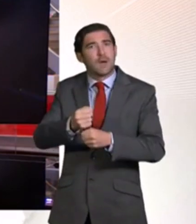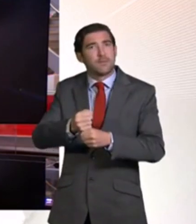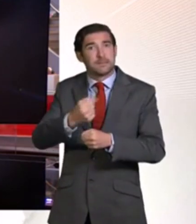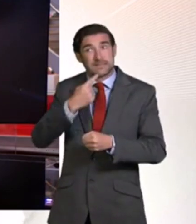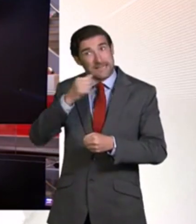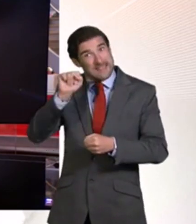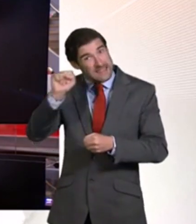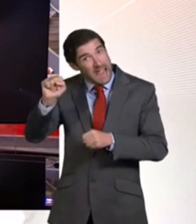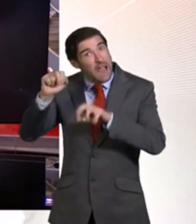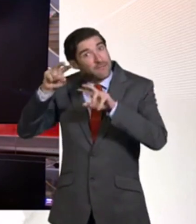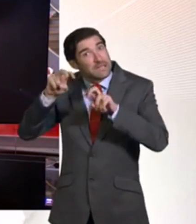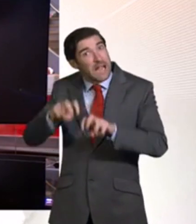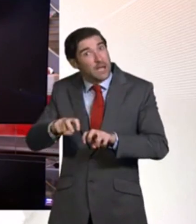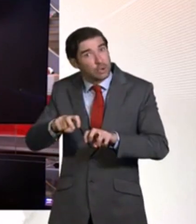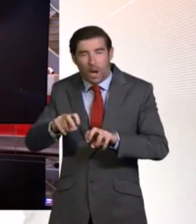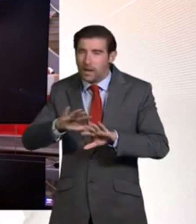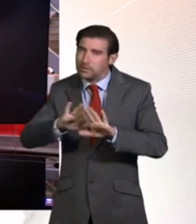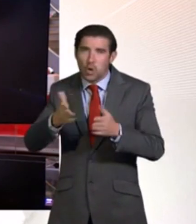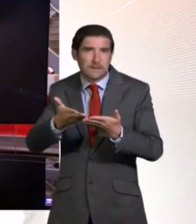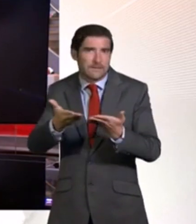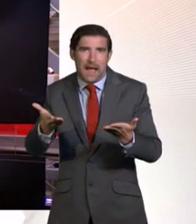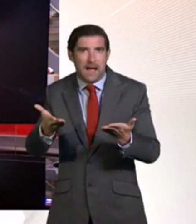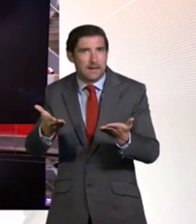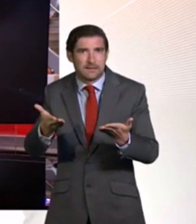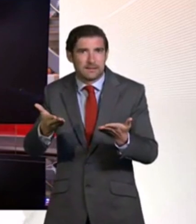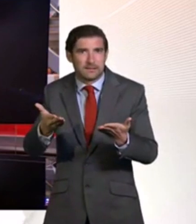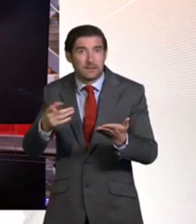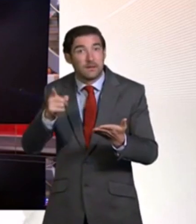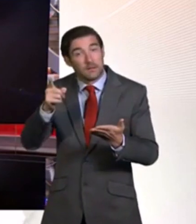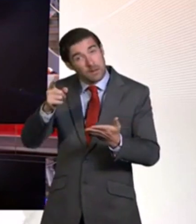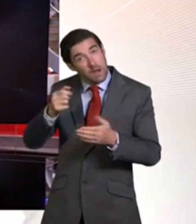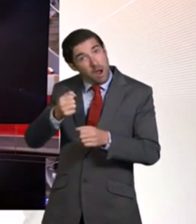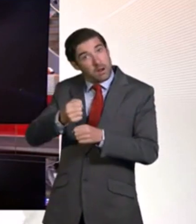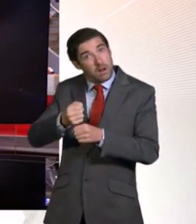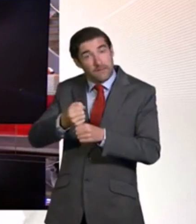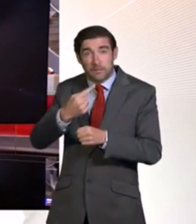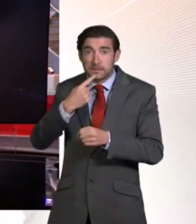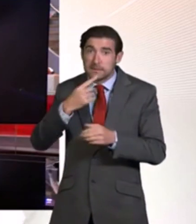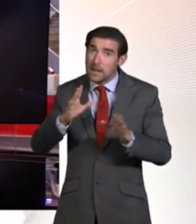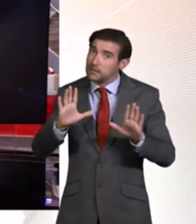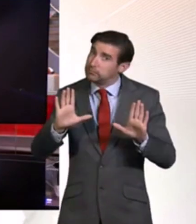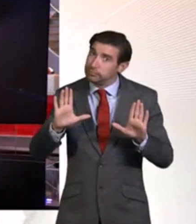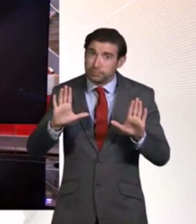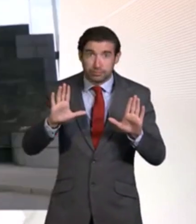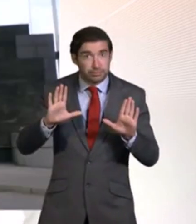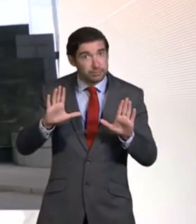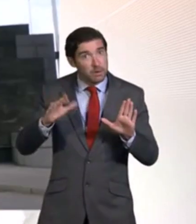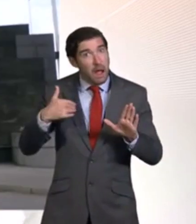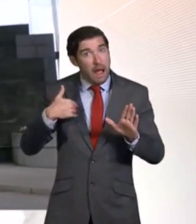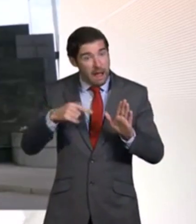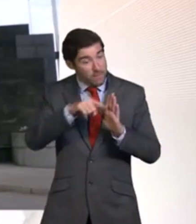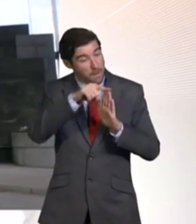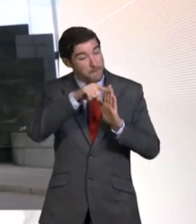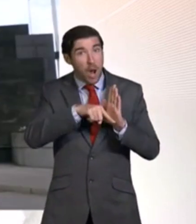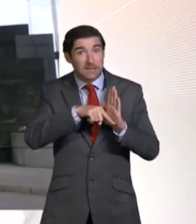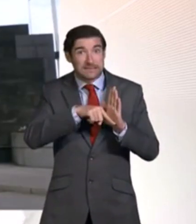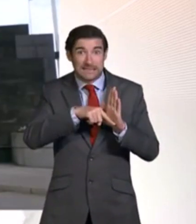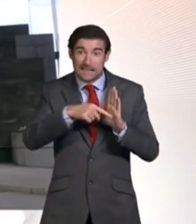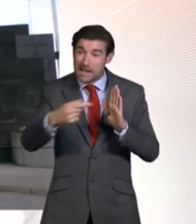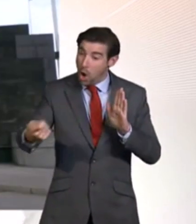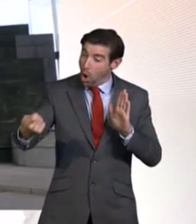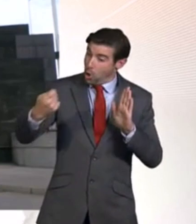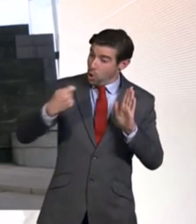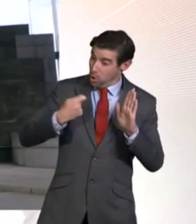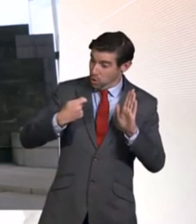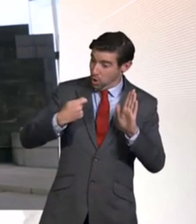described as unjust. The Government in Holyrood said it would defend its position vigorously. Lorna Gordon has more. She's in Edinburgh